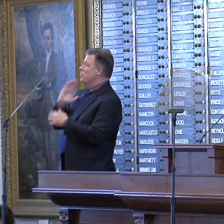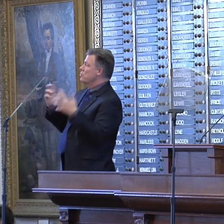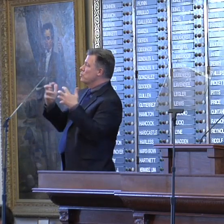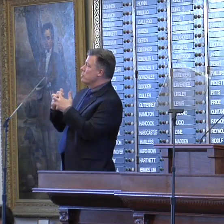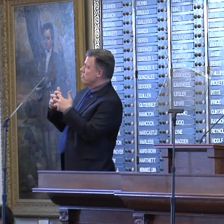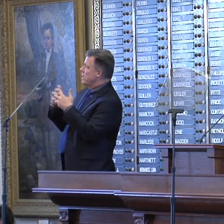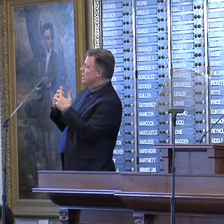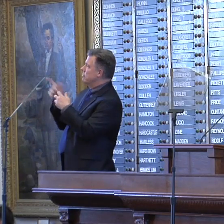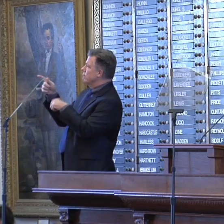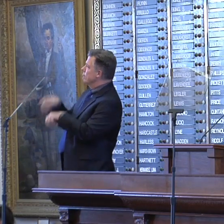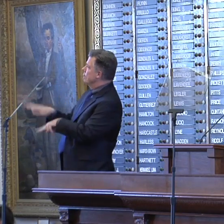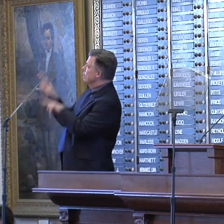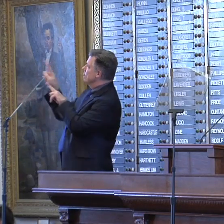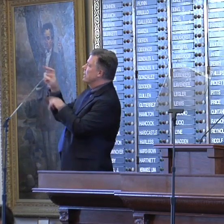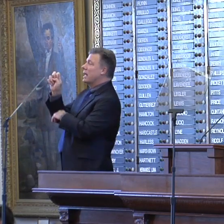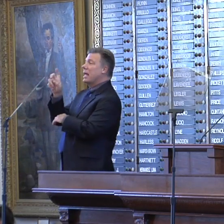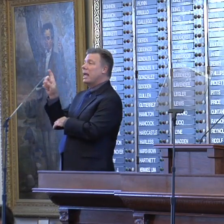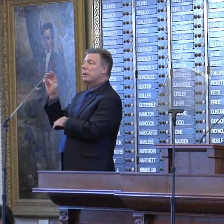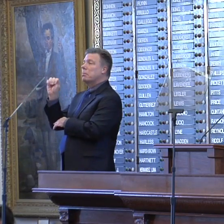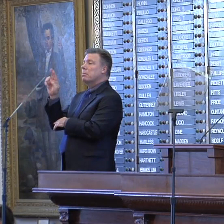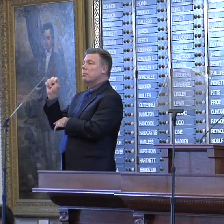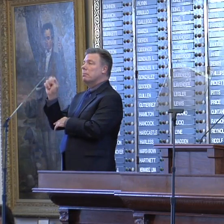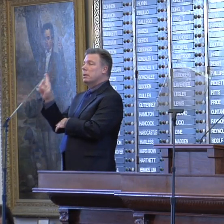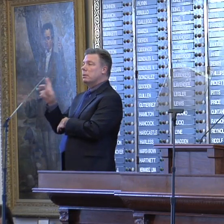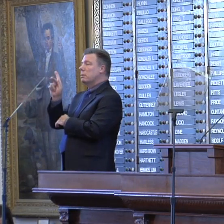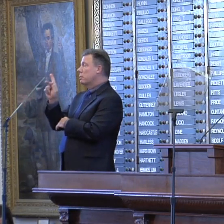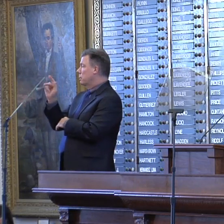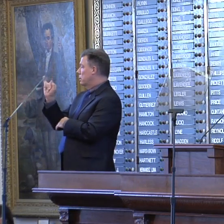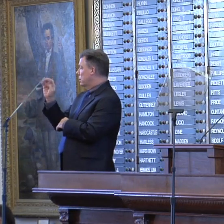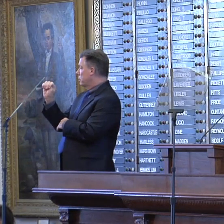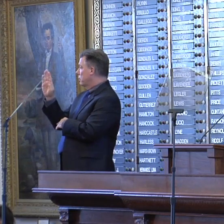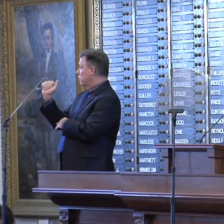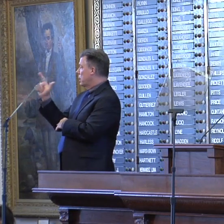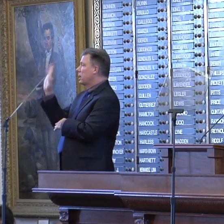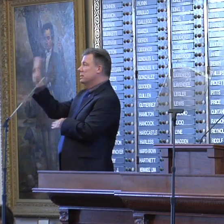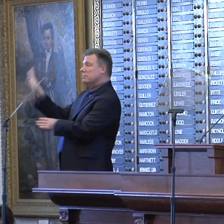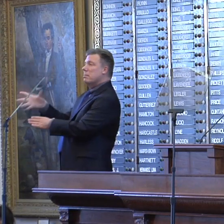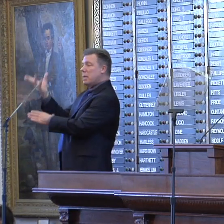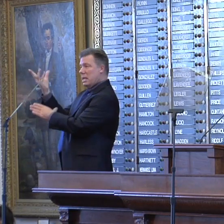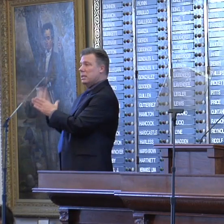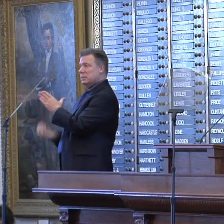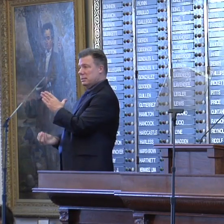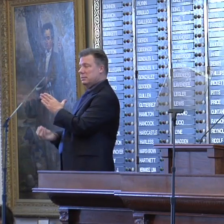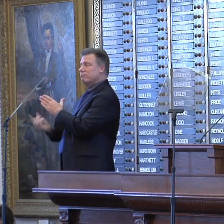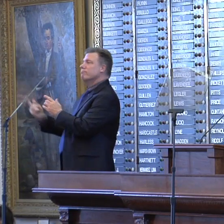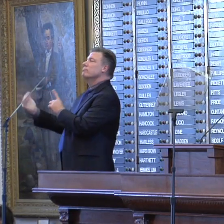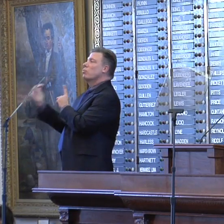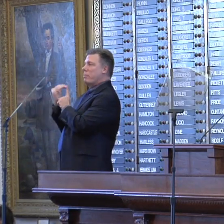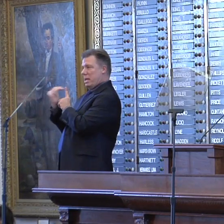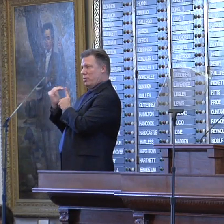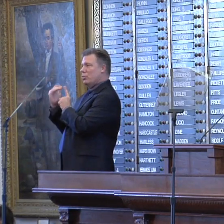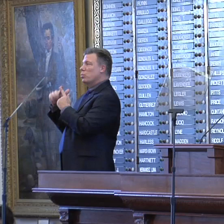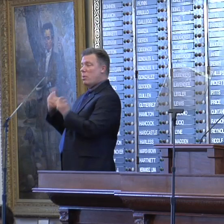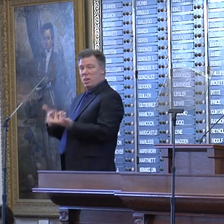mentor, Edmund Kimple, his passing was a reminder to all of